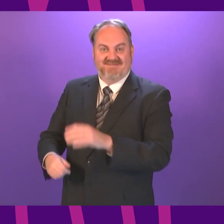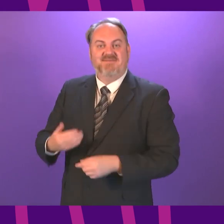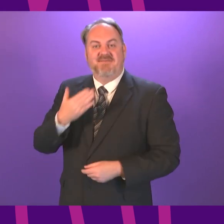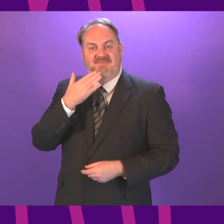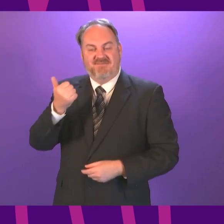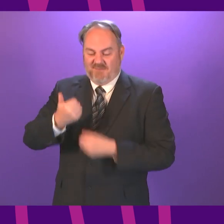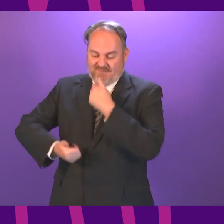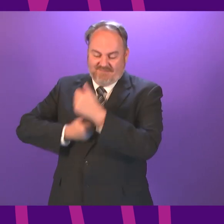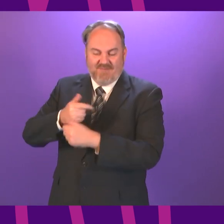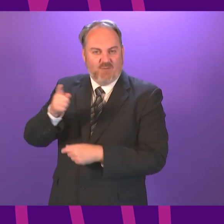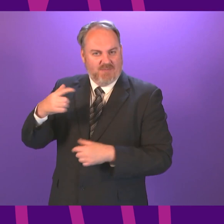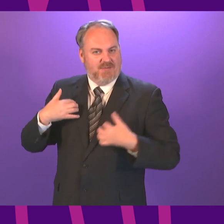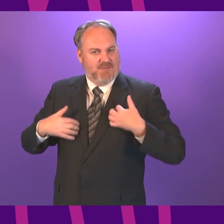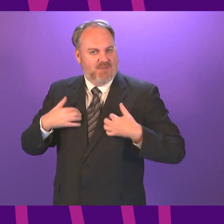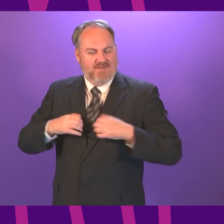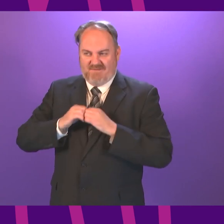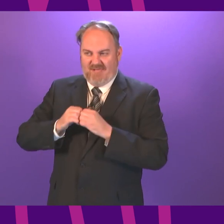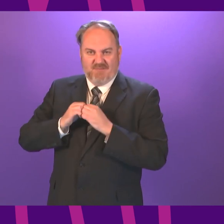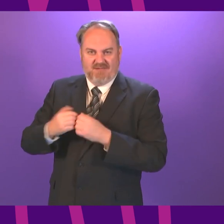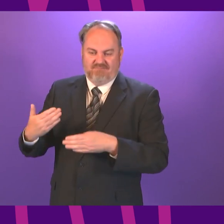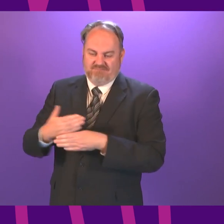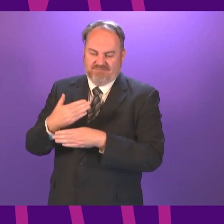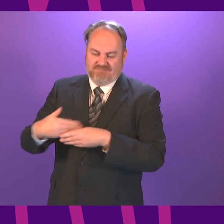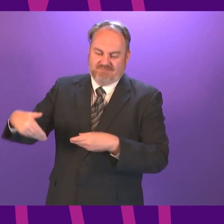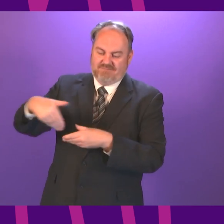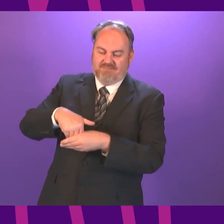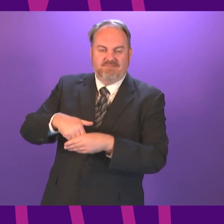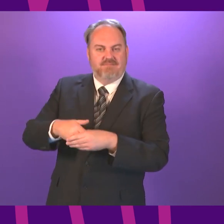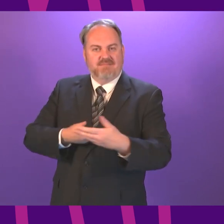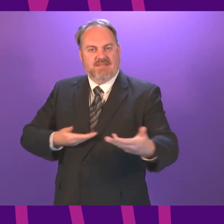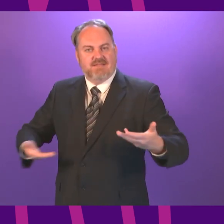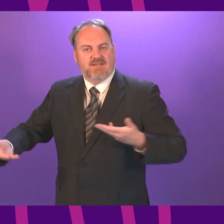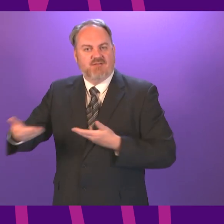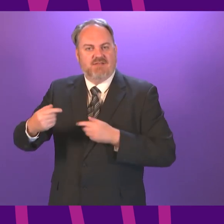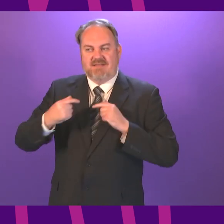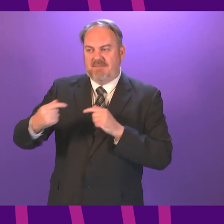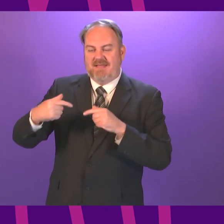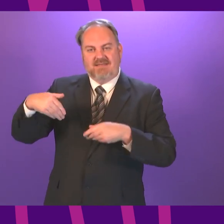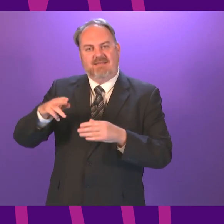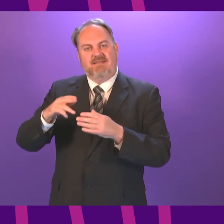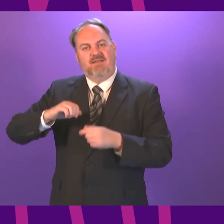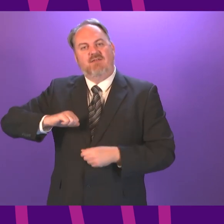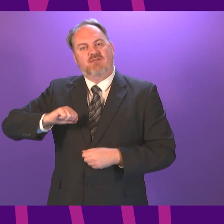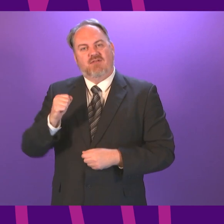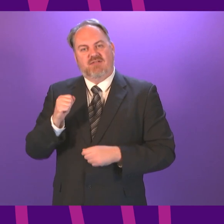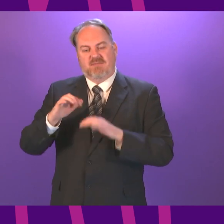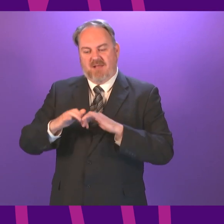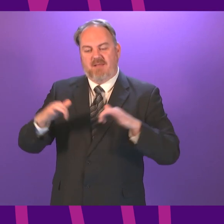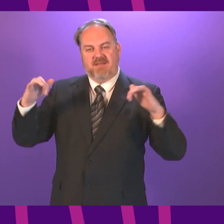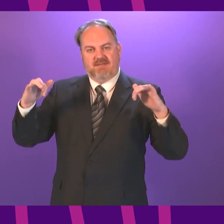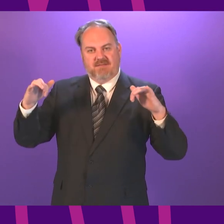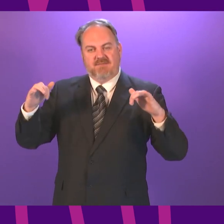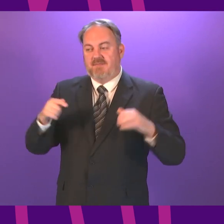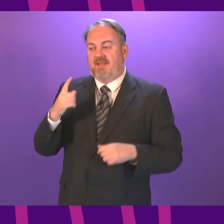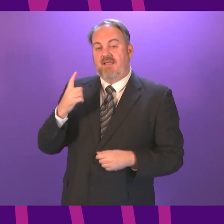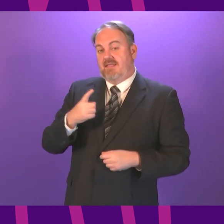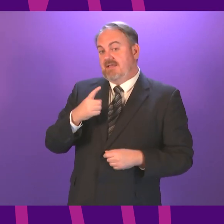will be a really valuable addition to our discussions and debates here in the Scottish parliament the social justice and fairness commission which was an